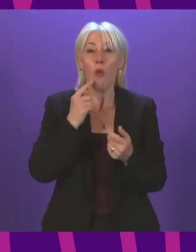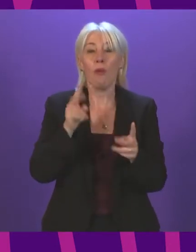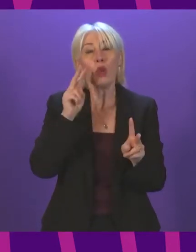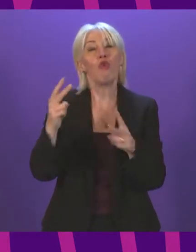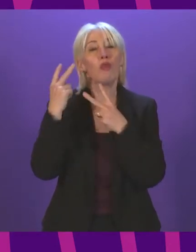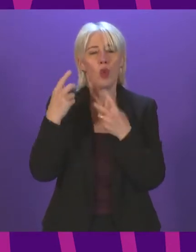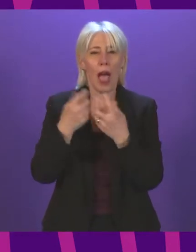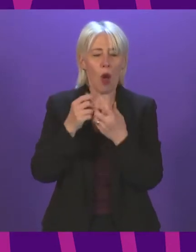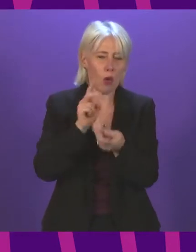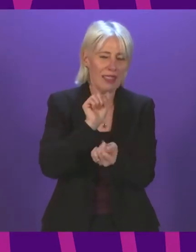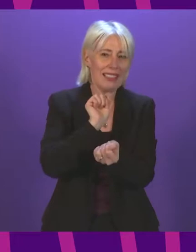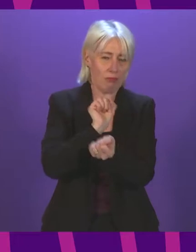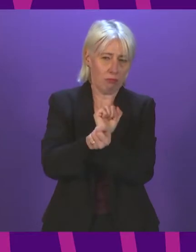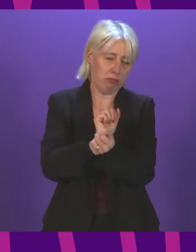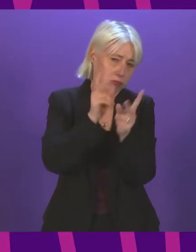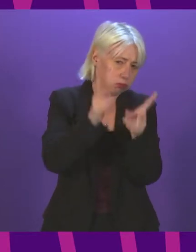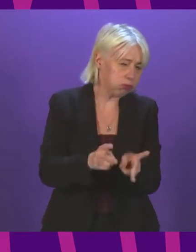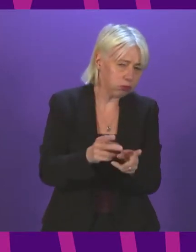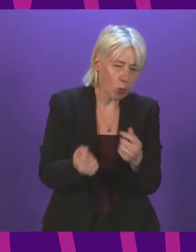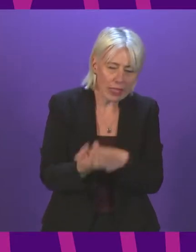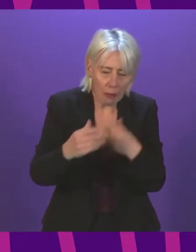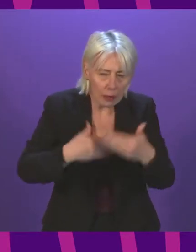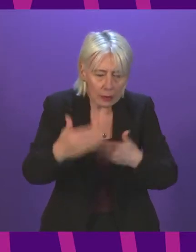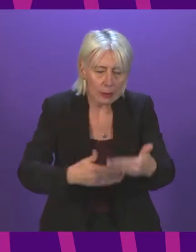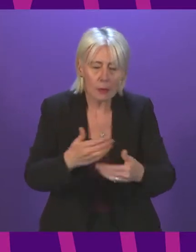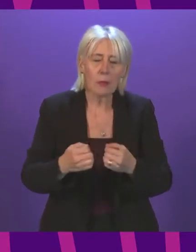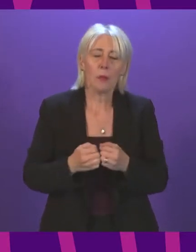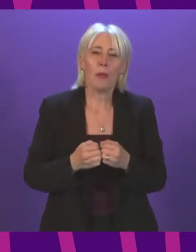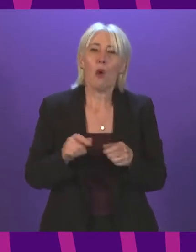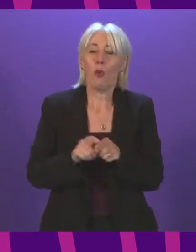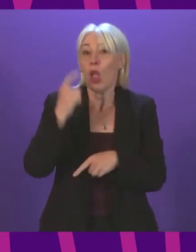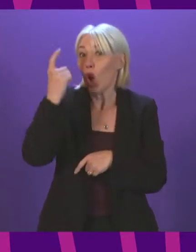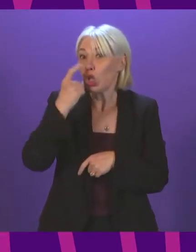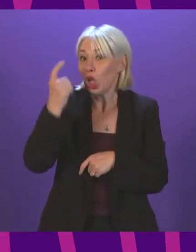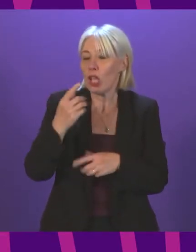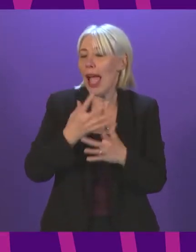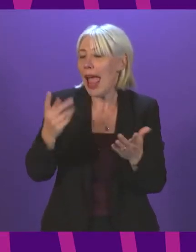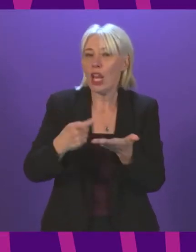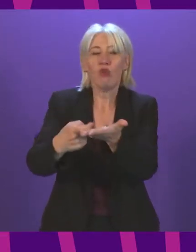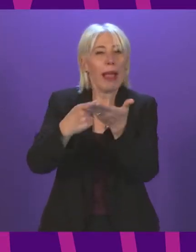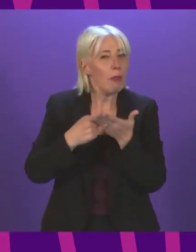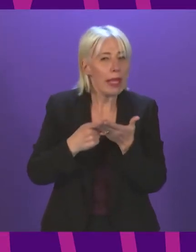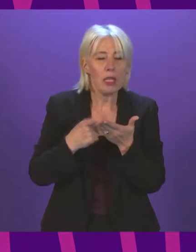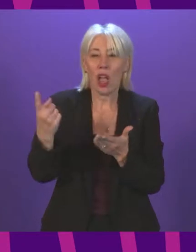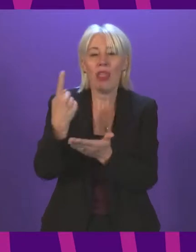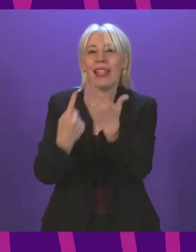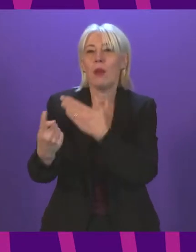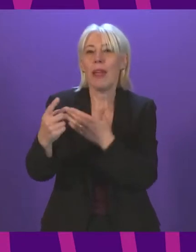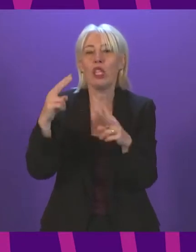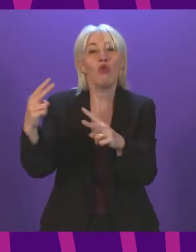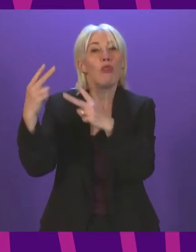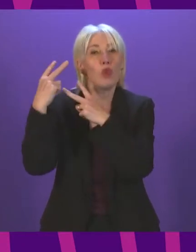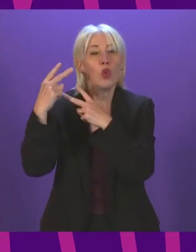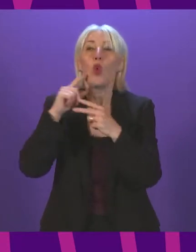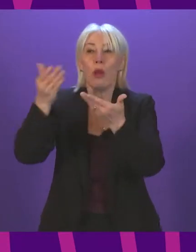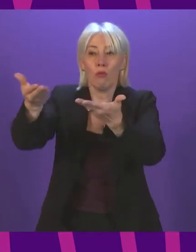custody are handled. As I indicated in response to a question from Polly McNeil last week, we will consider carefully any recommendations that the independent review makes when it reports